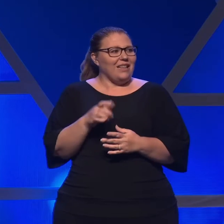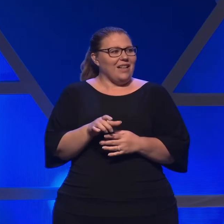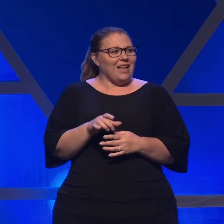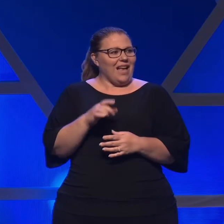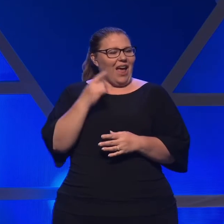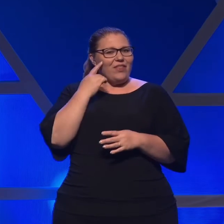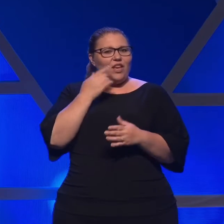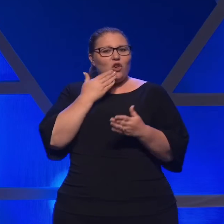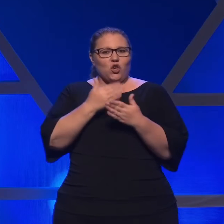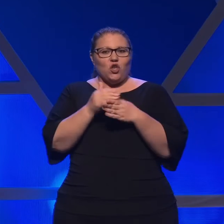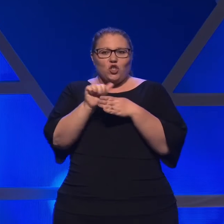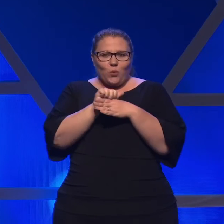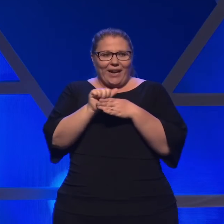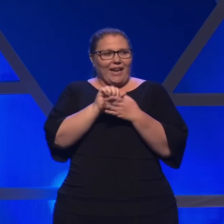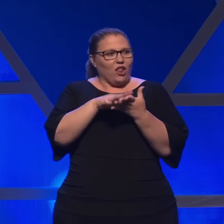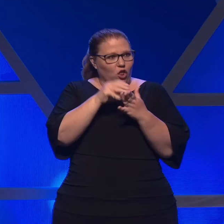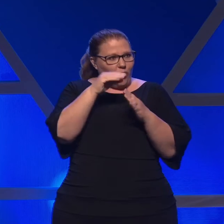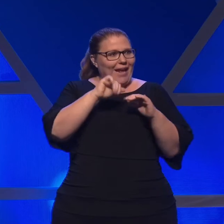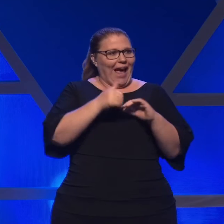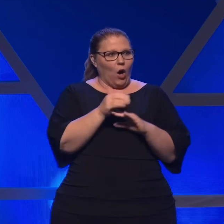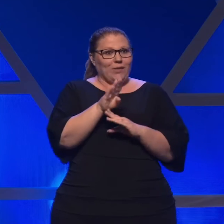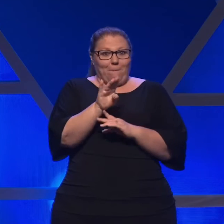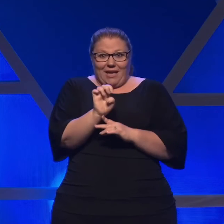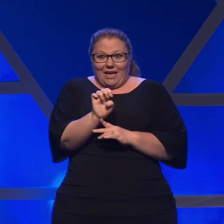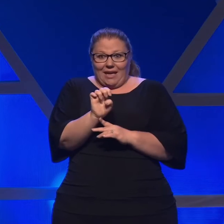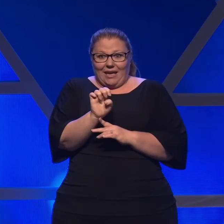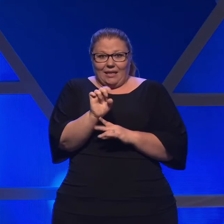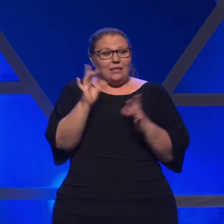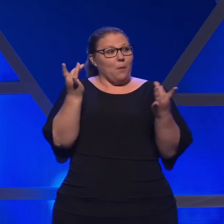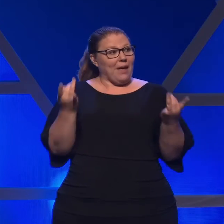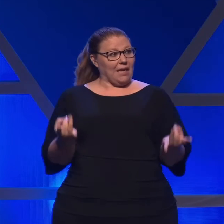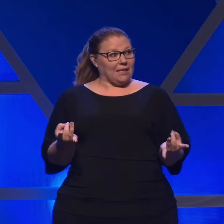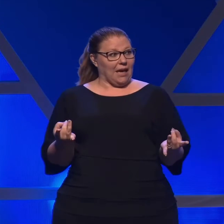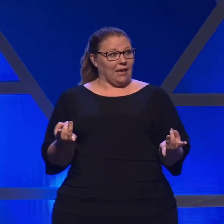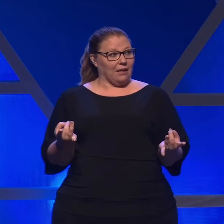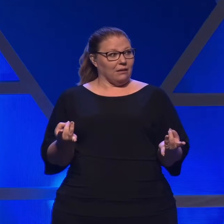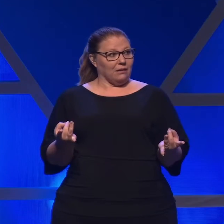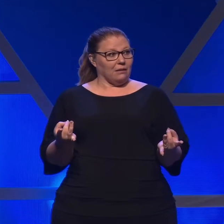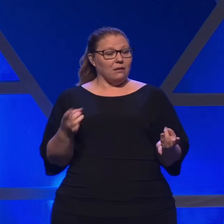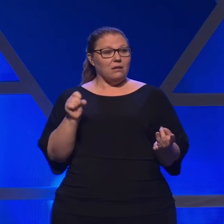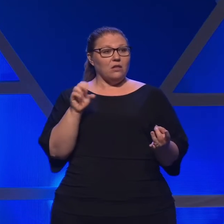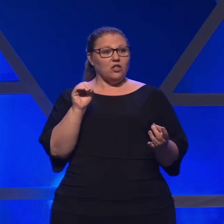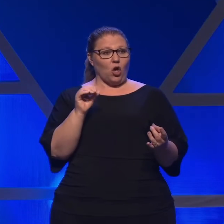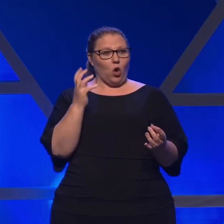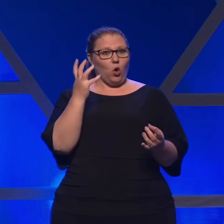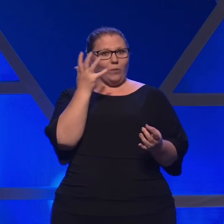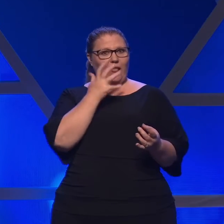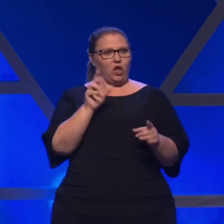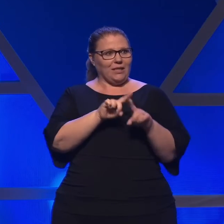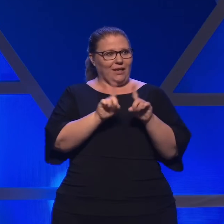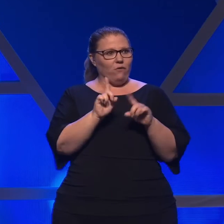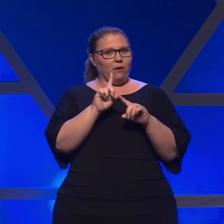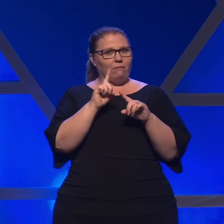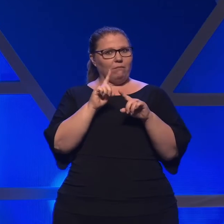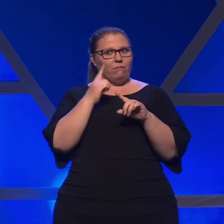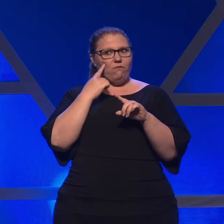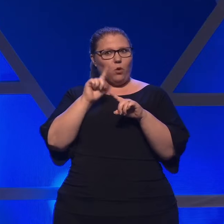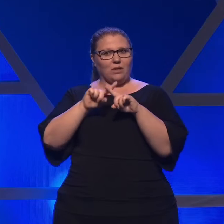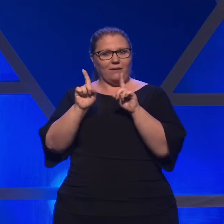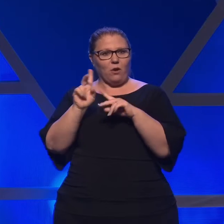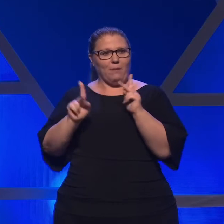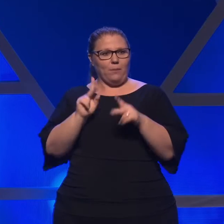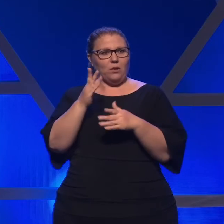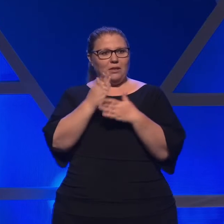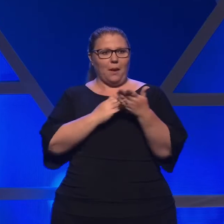learning how to just be is to meditate. And so this looks different for different people. For some, it's sitting